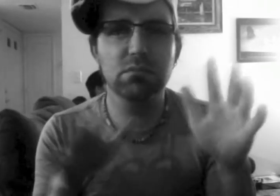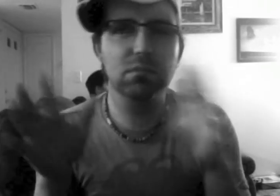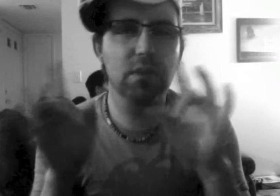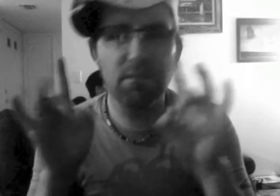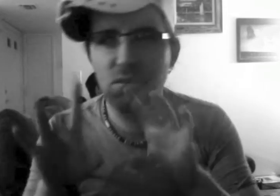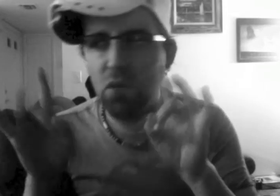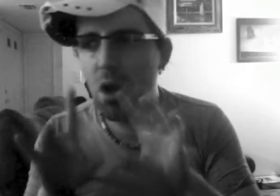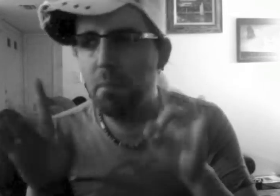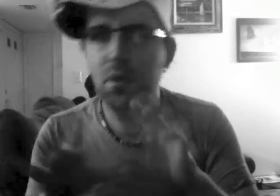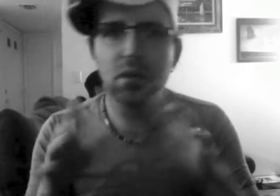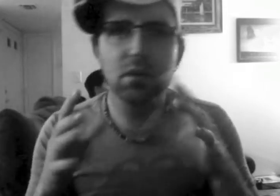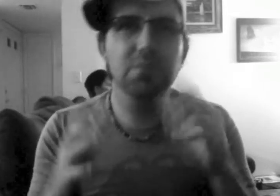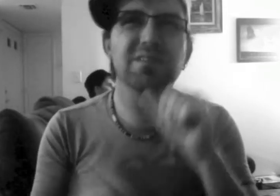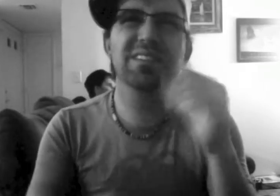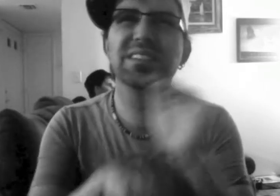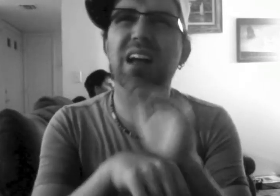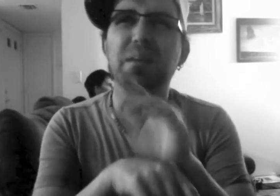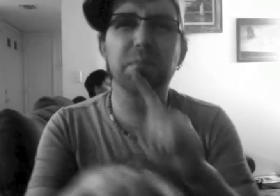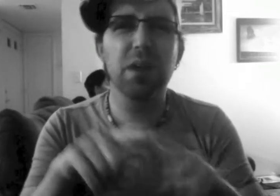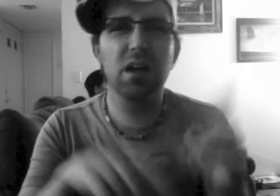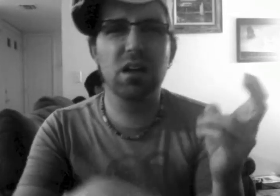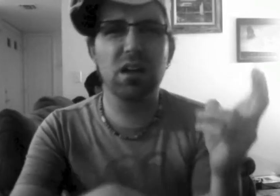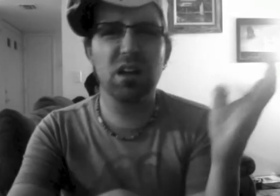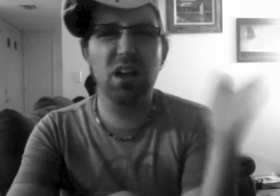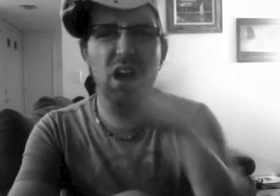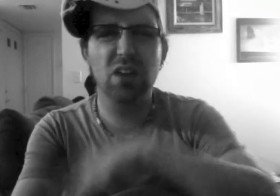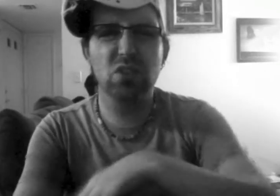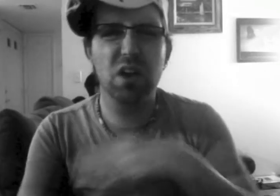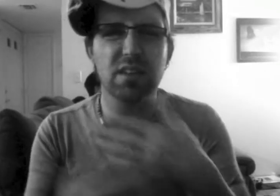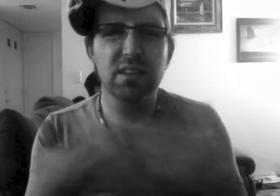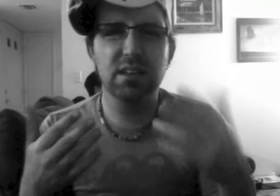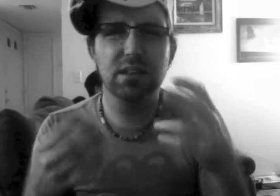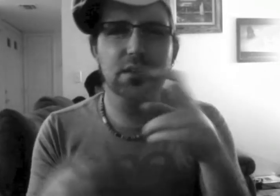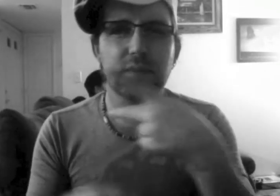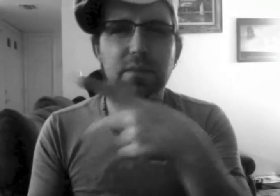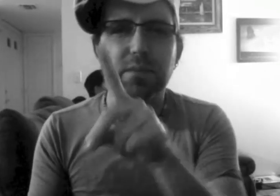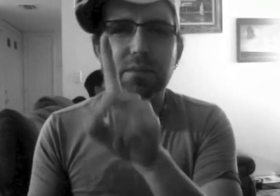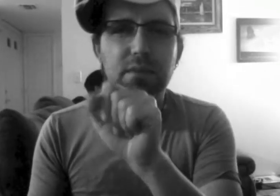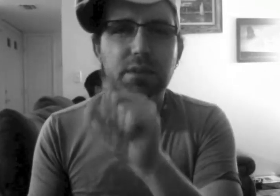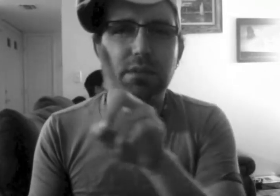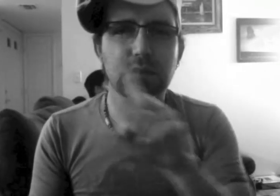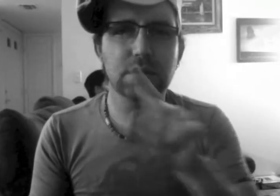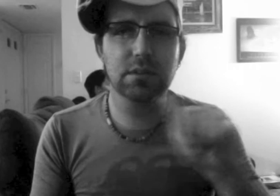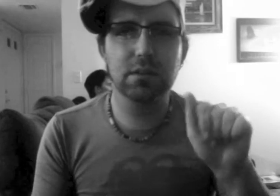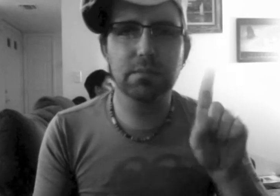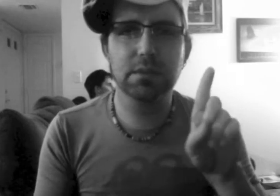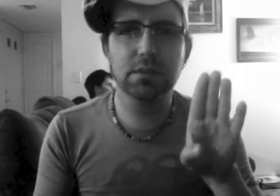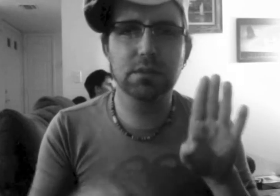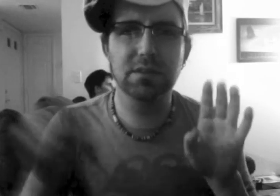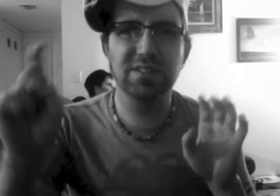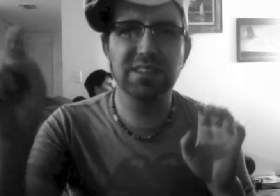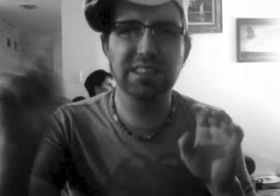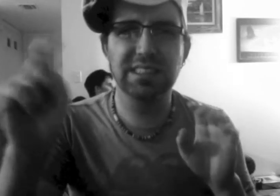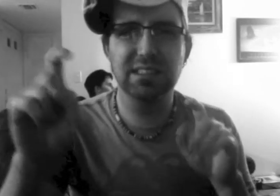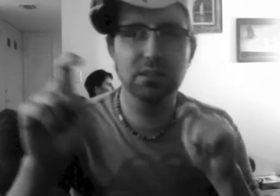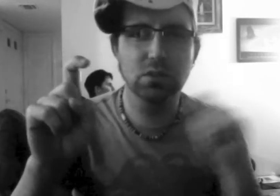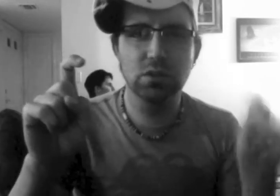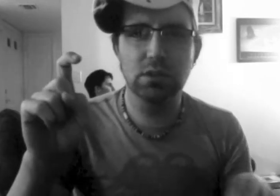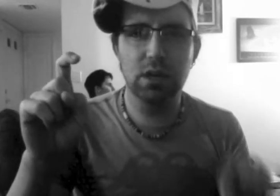jewel thief whose notorious reputation earned him the nickname of The Cat. Now someone else is perpetrating a daring series of robberies on the